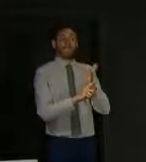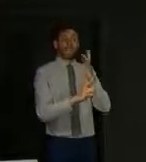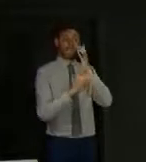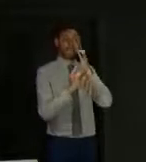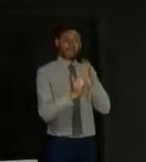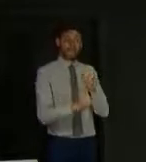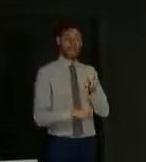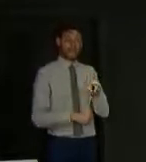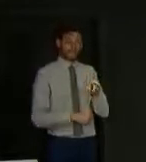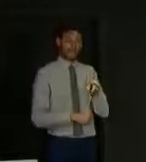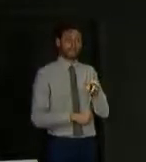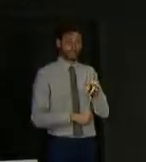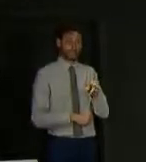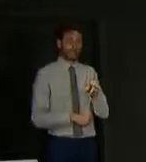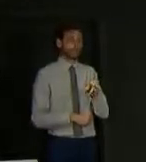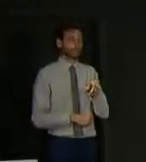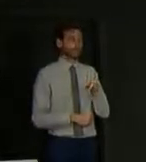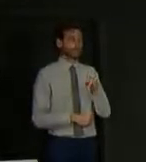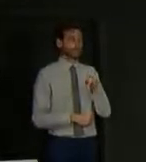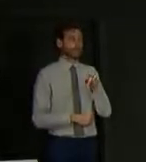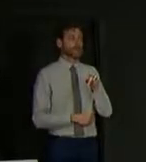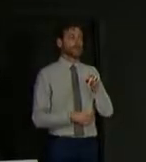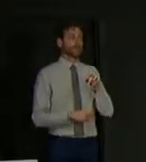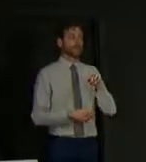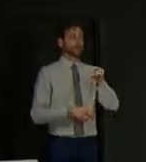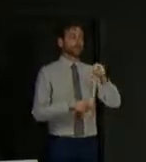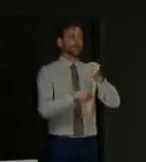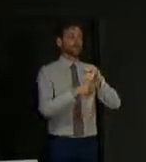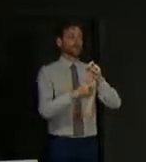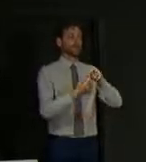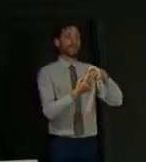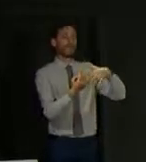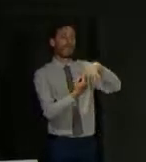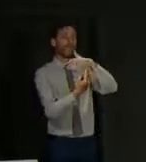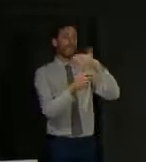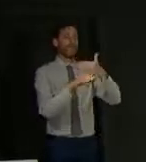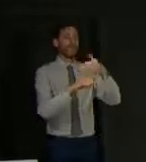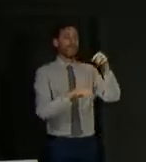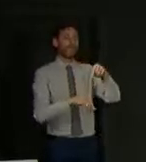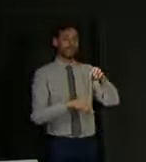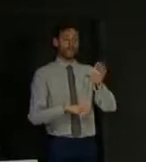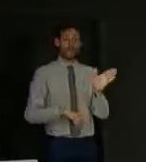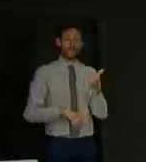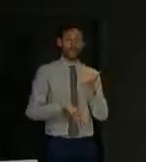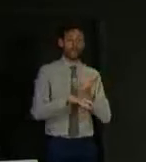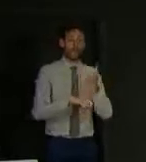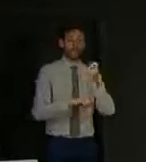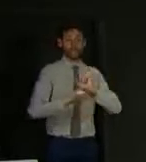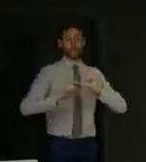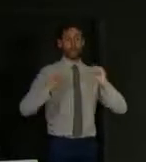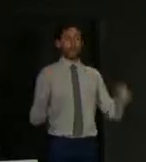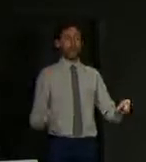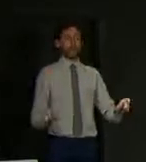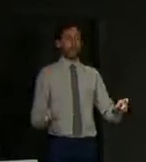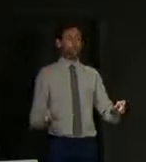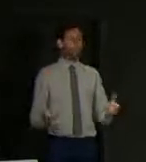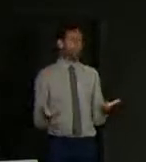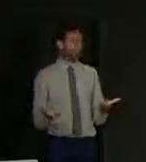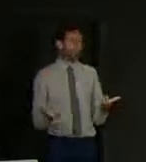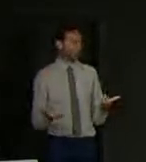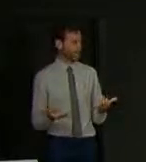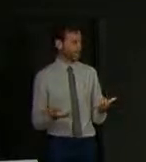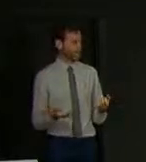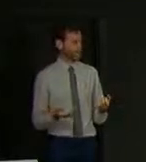Our staff at that surgery all expect to self-isolate and go home. And with that in mind, will there be an established level of PPE